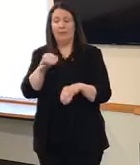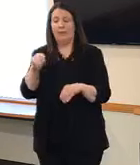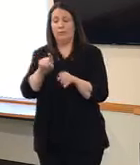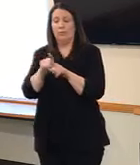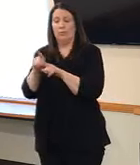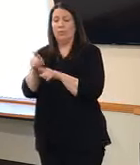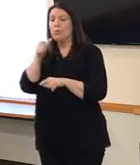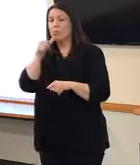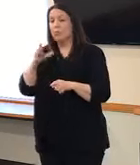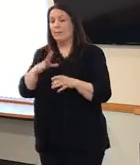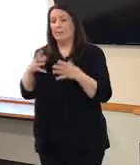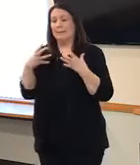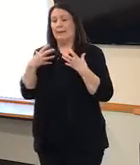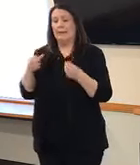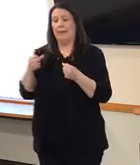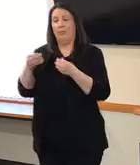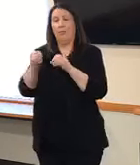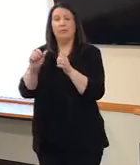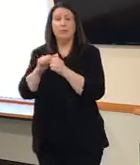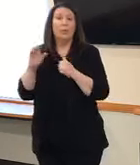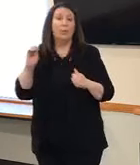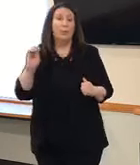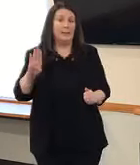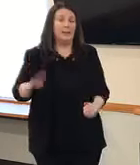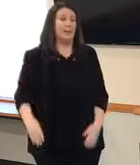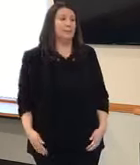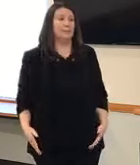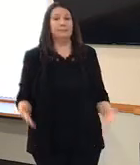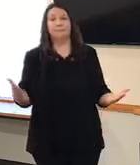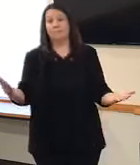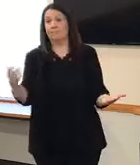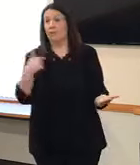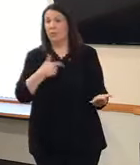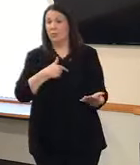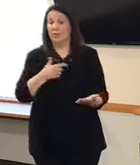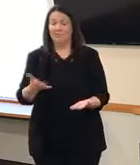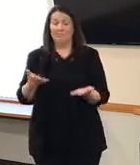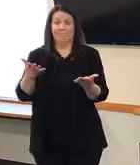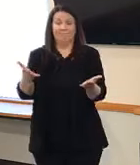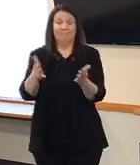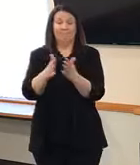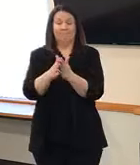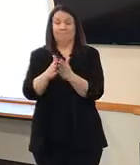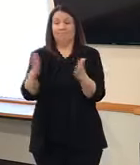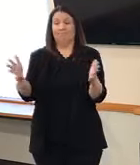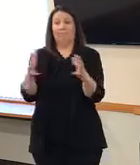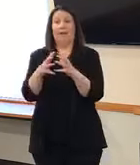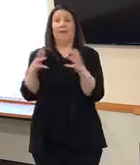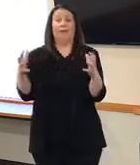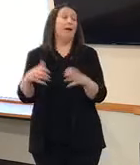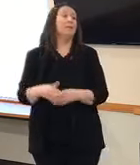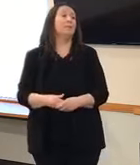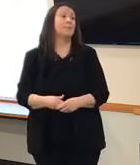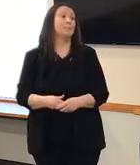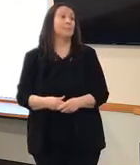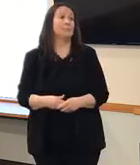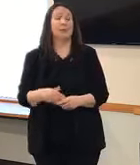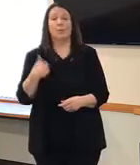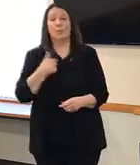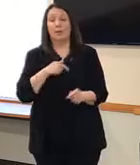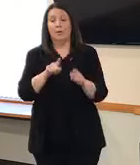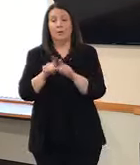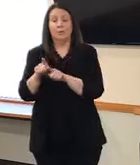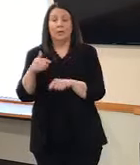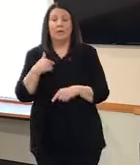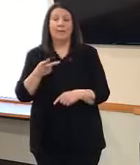health office with OB. So you can see we do a lot of different things. We also have a lot of